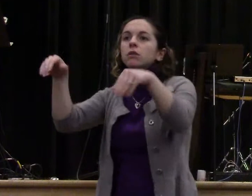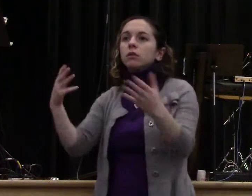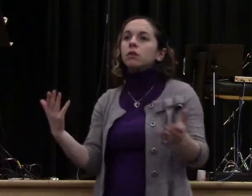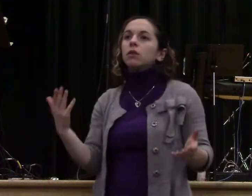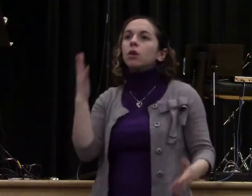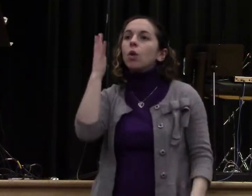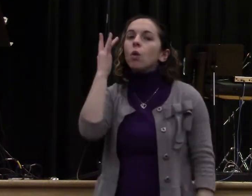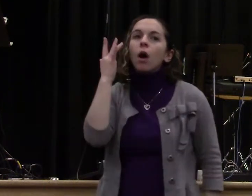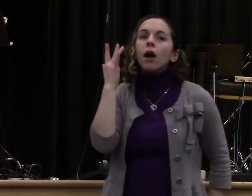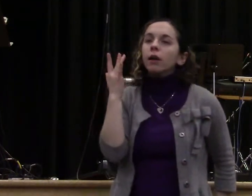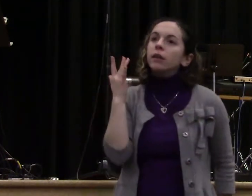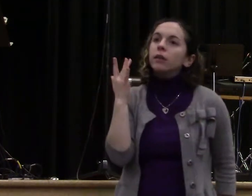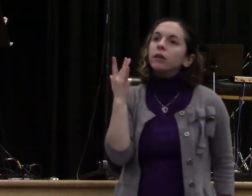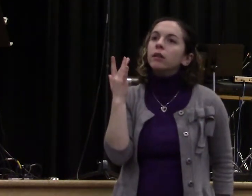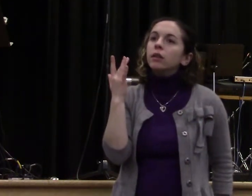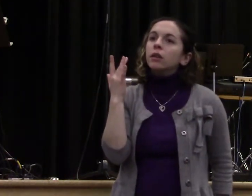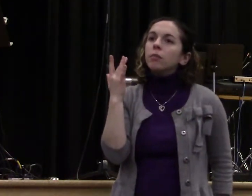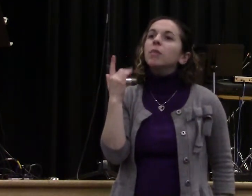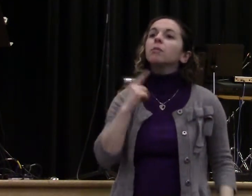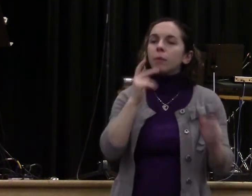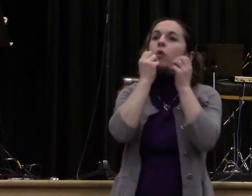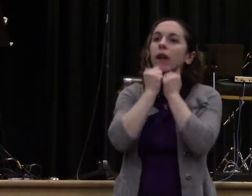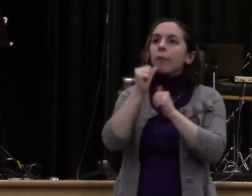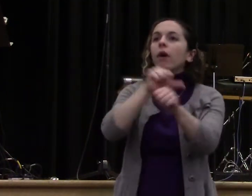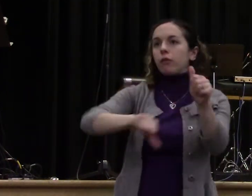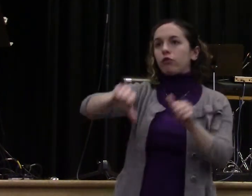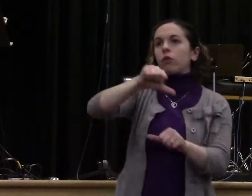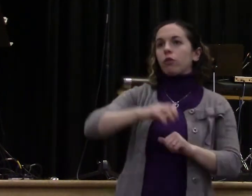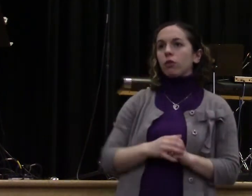Get messy. Real messy. Become a pig for Jesus.